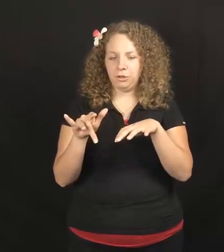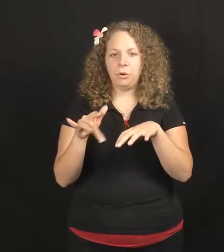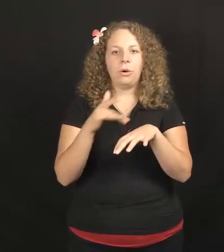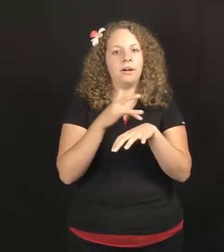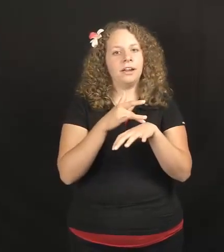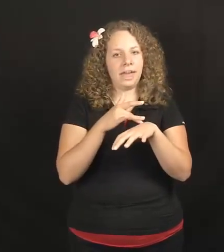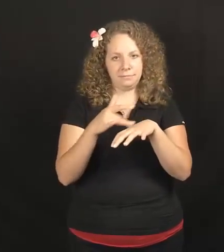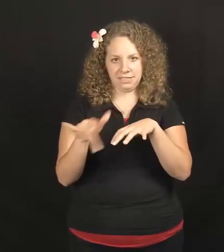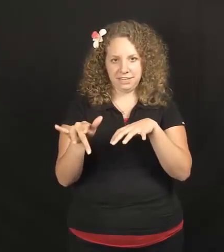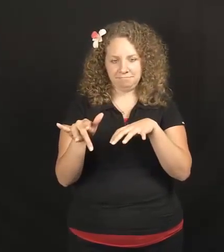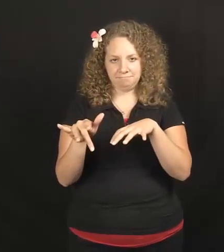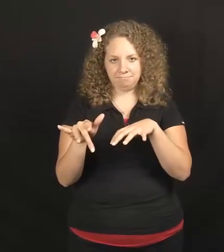or empty